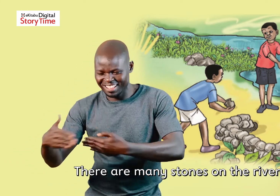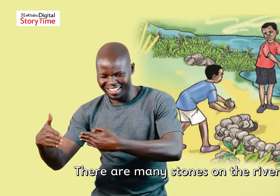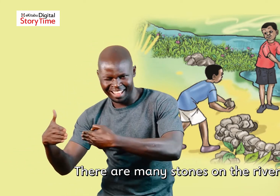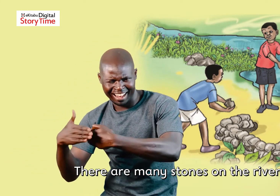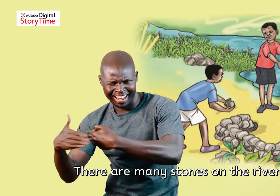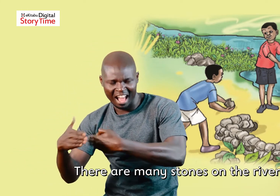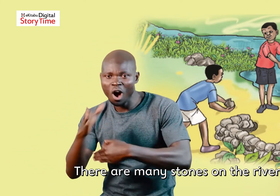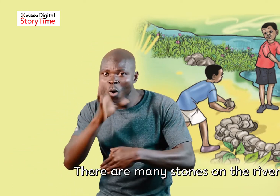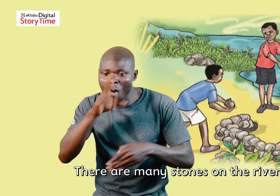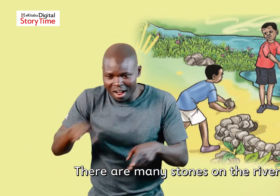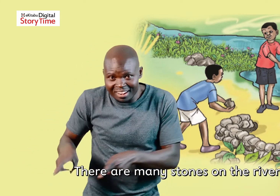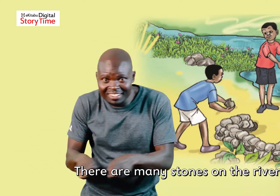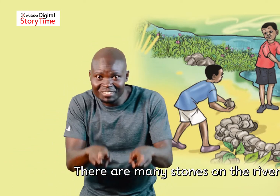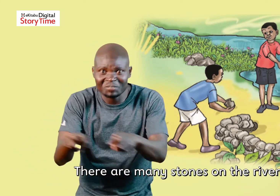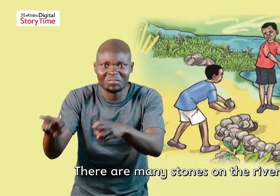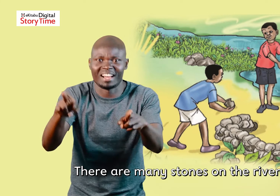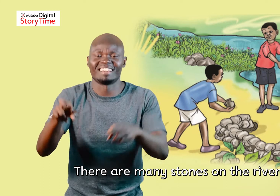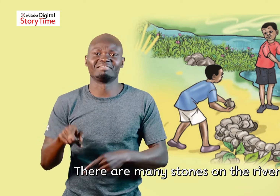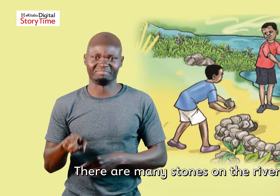There are many stones on the river bank